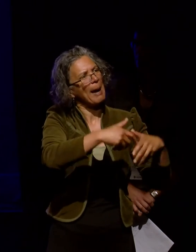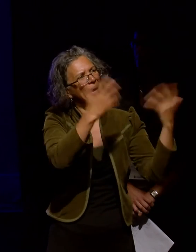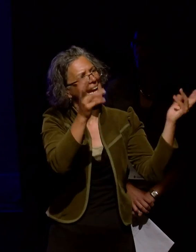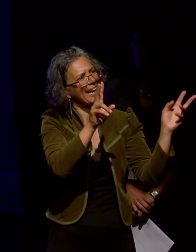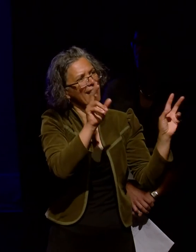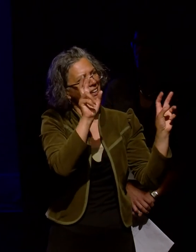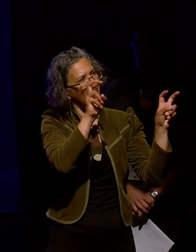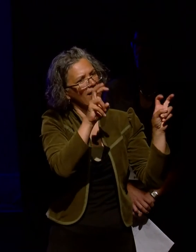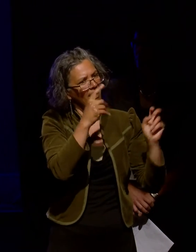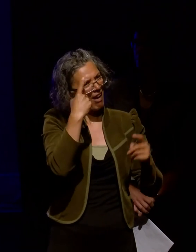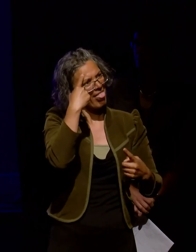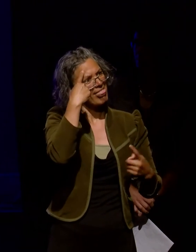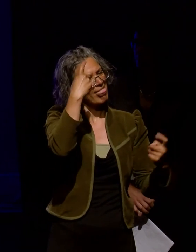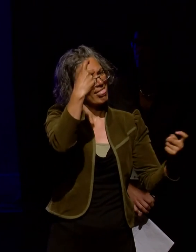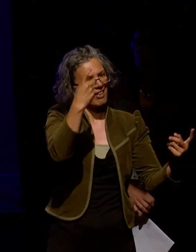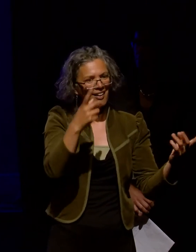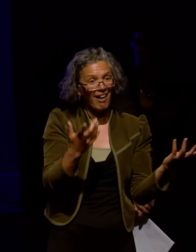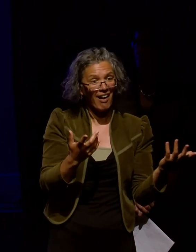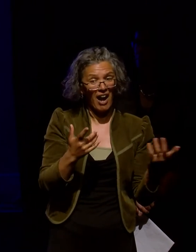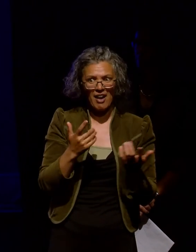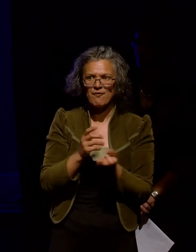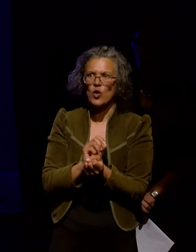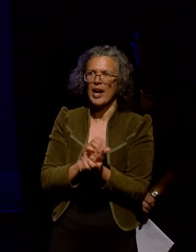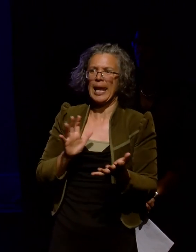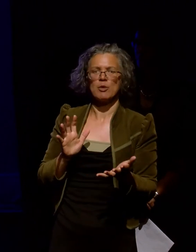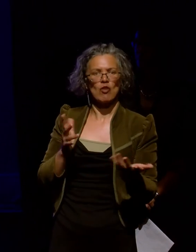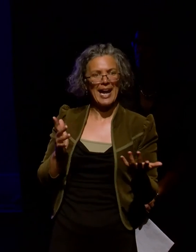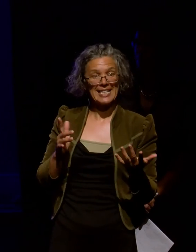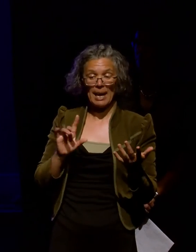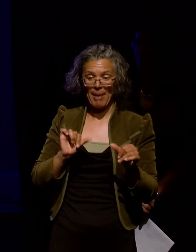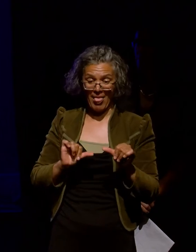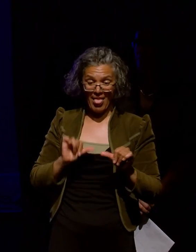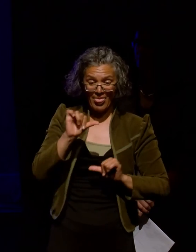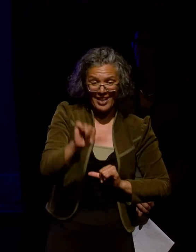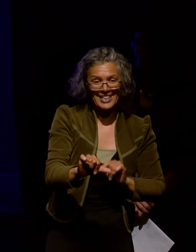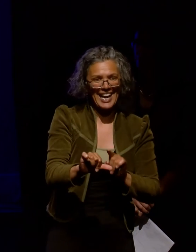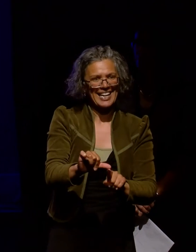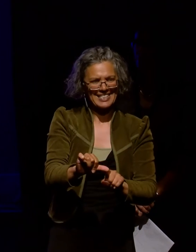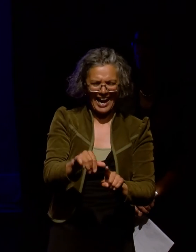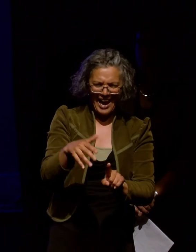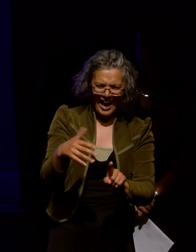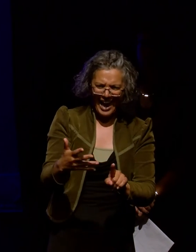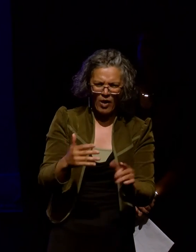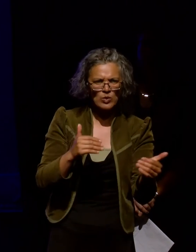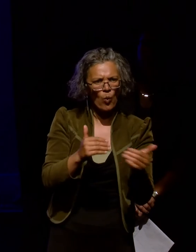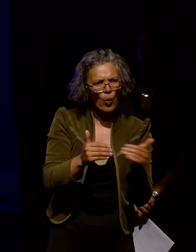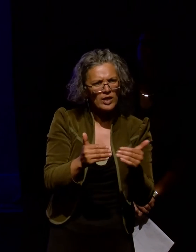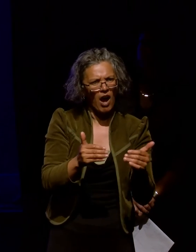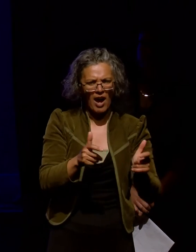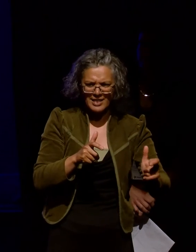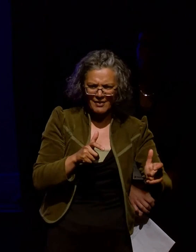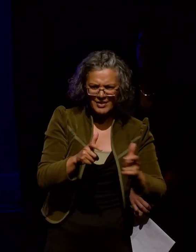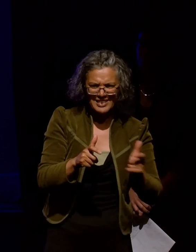is very useful and very liberating, the next step which is delivering or organizing or facilitating actual